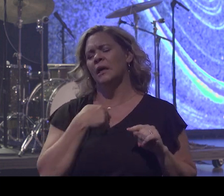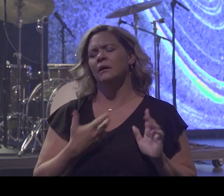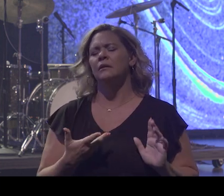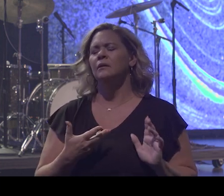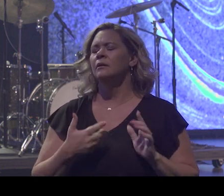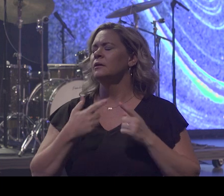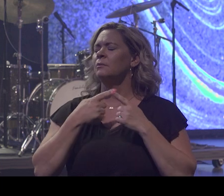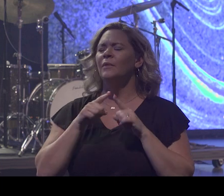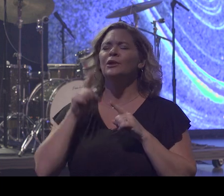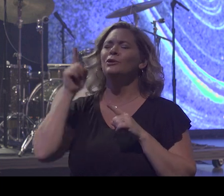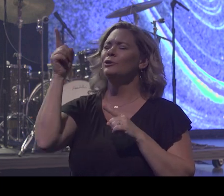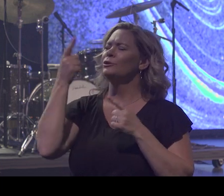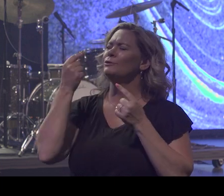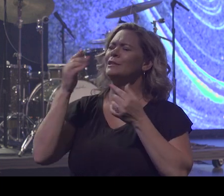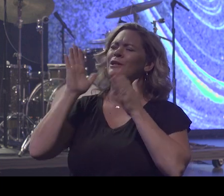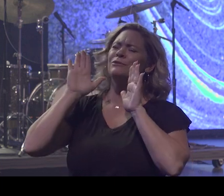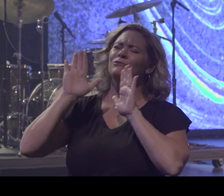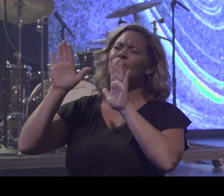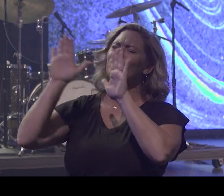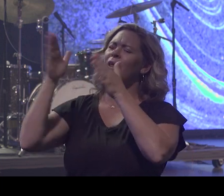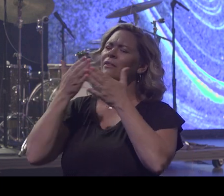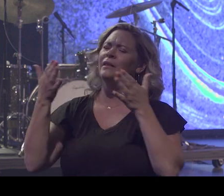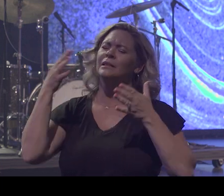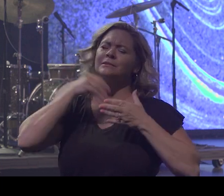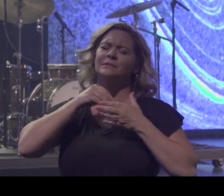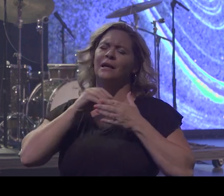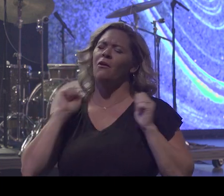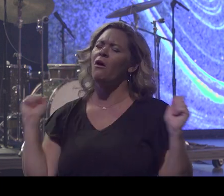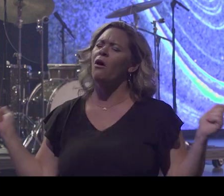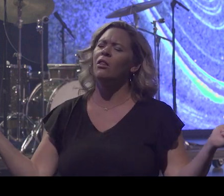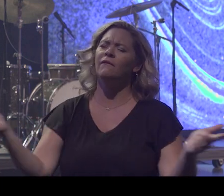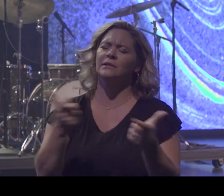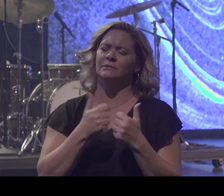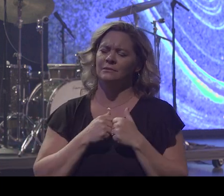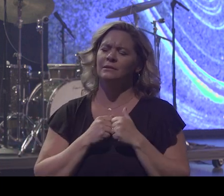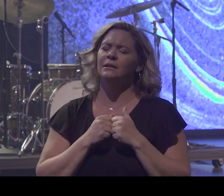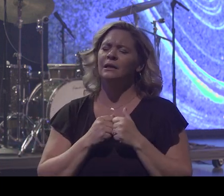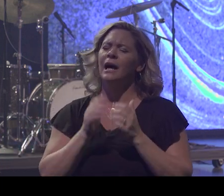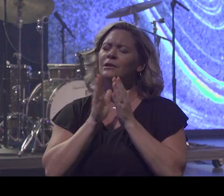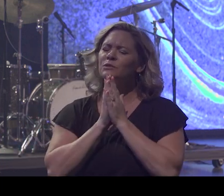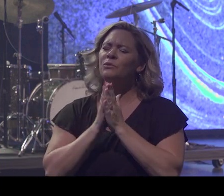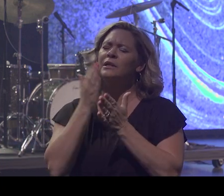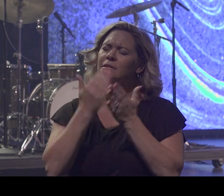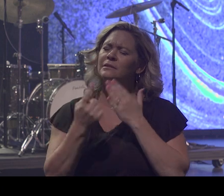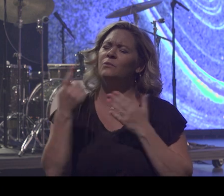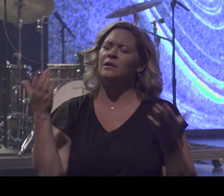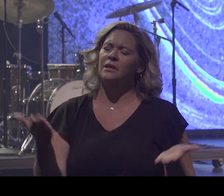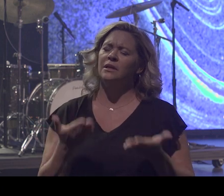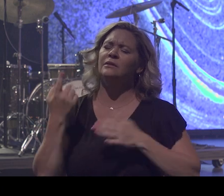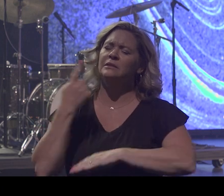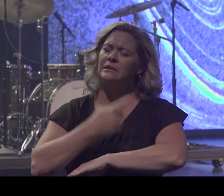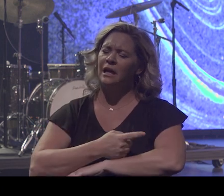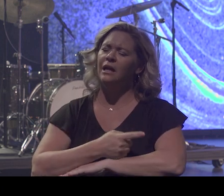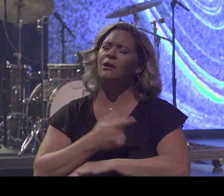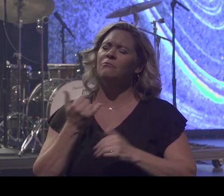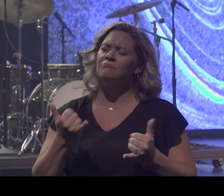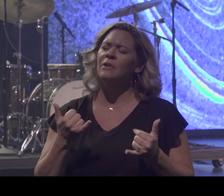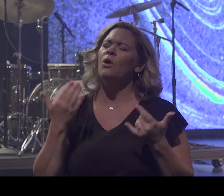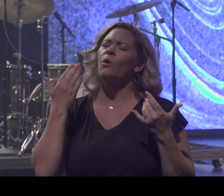inside of all of us. I pray that someone that's here today will be touched by the words.